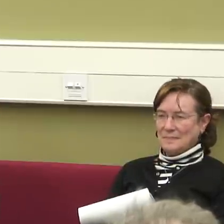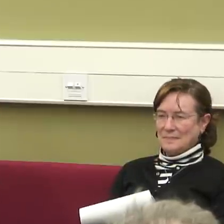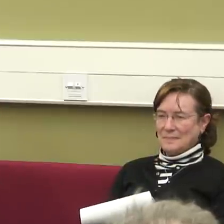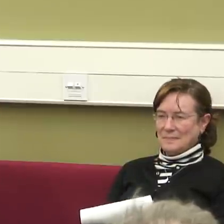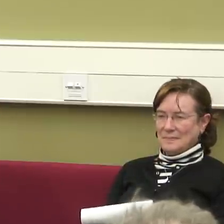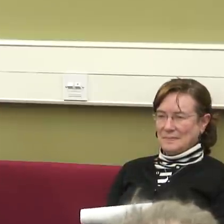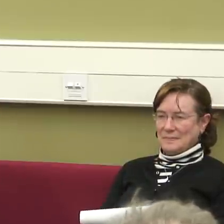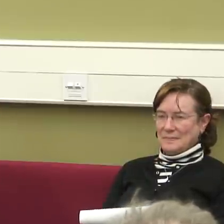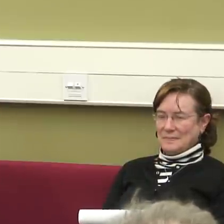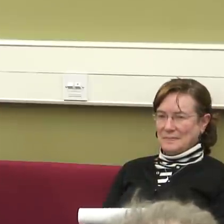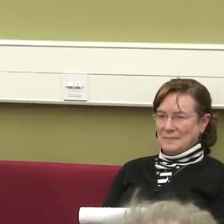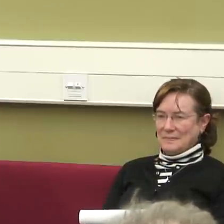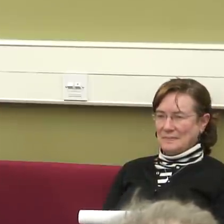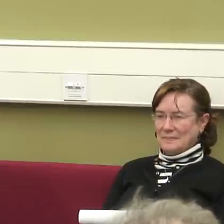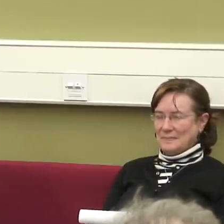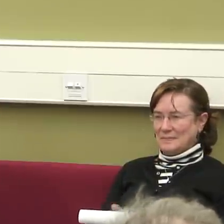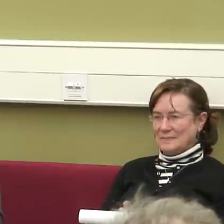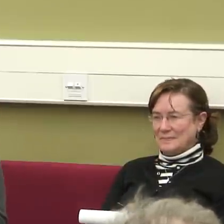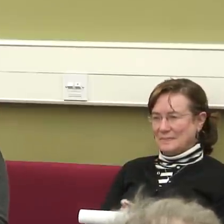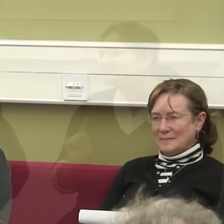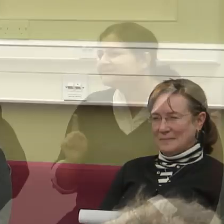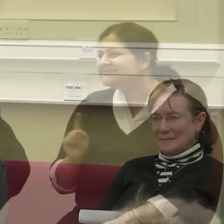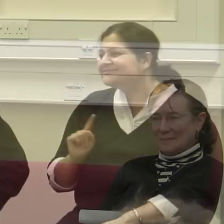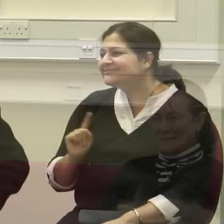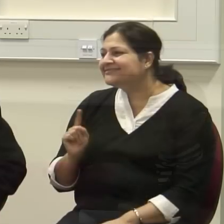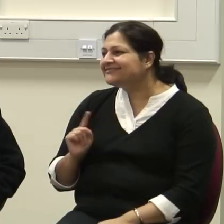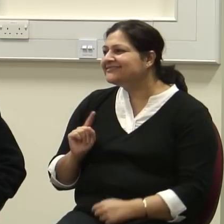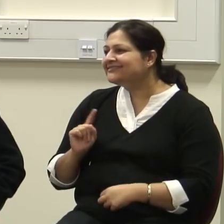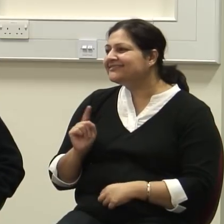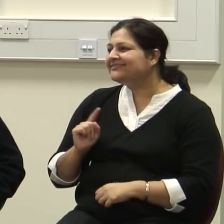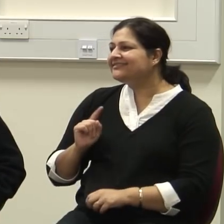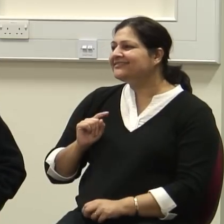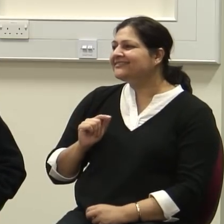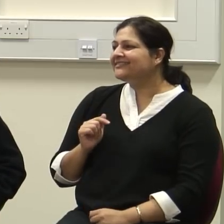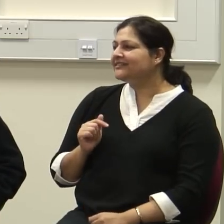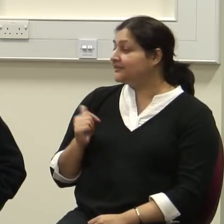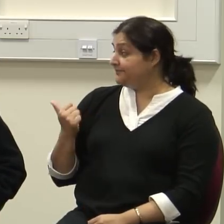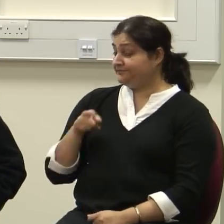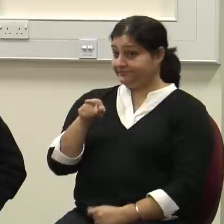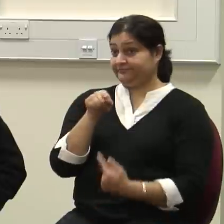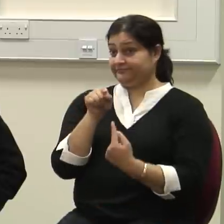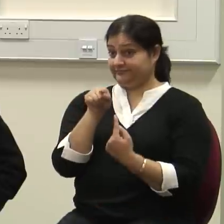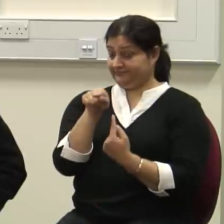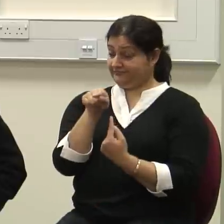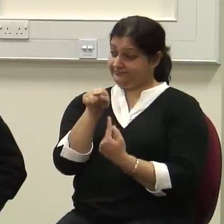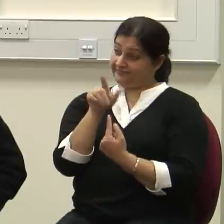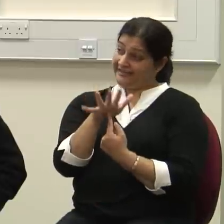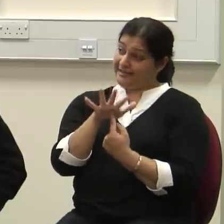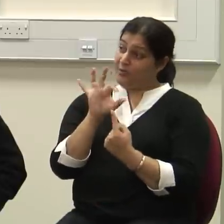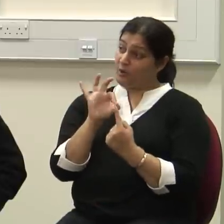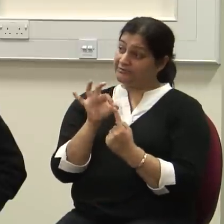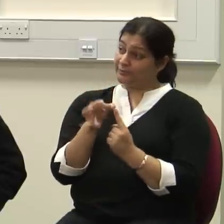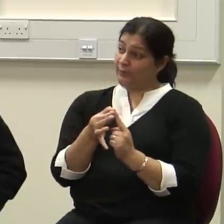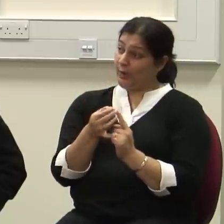history which is really quite far back? I think that's a very important point. Let me